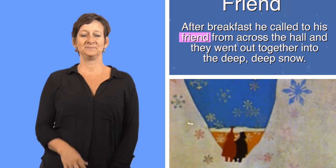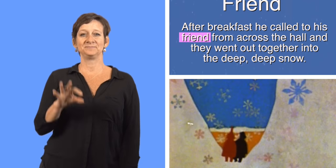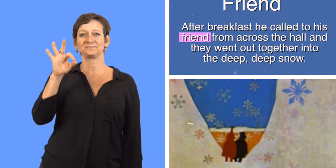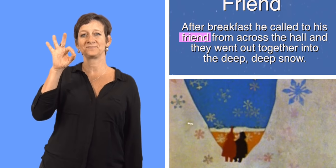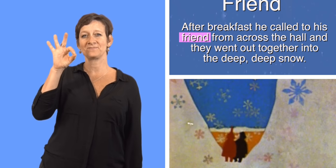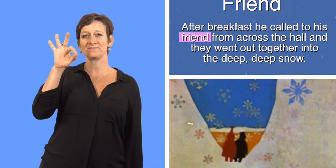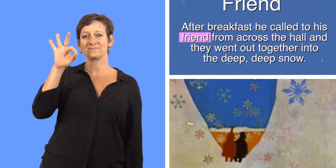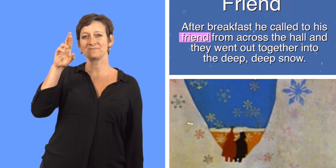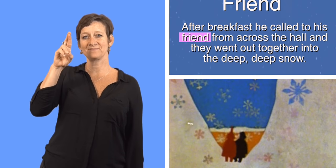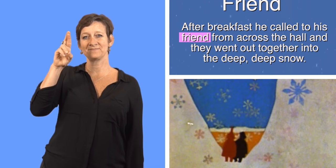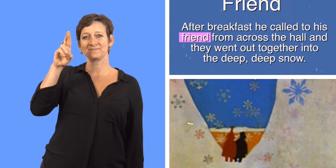Slept